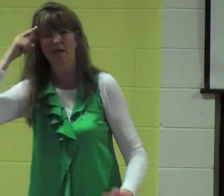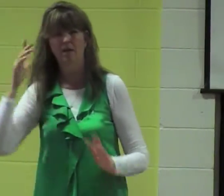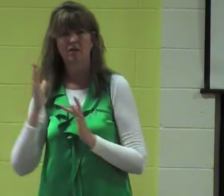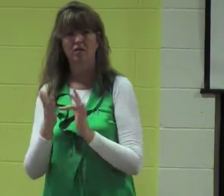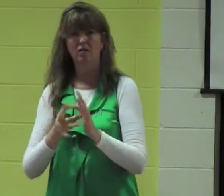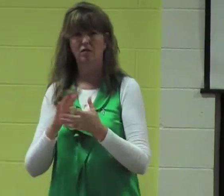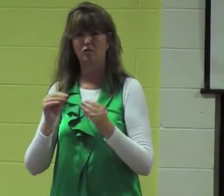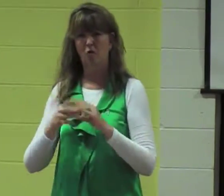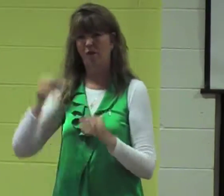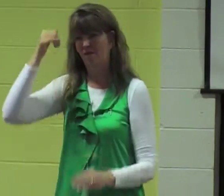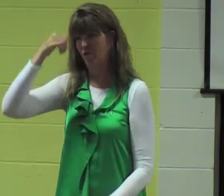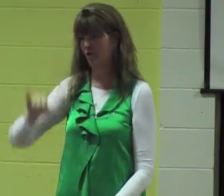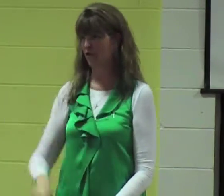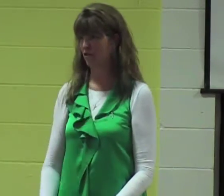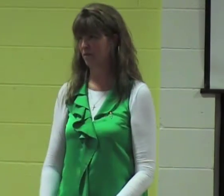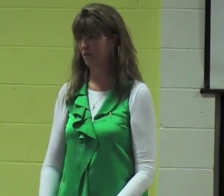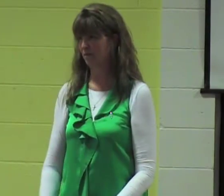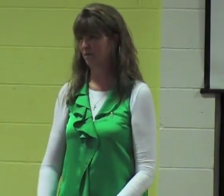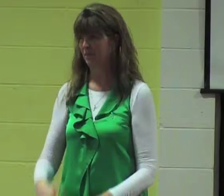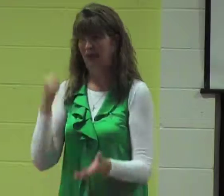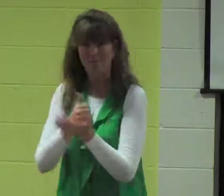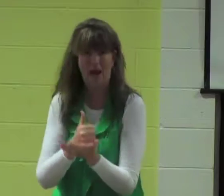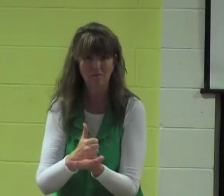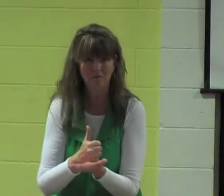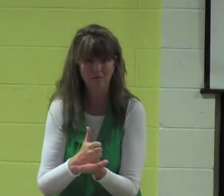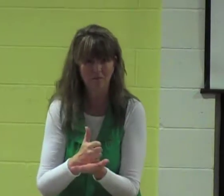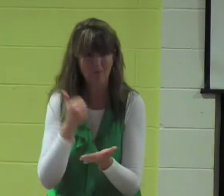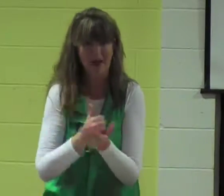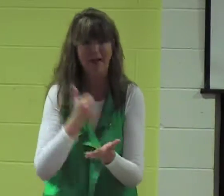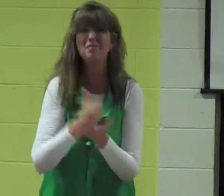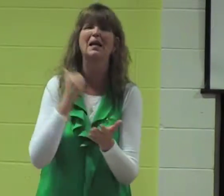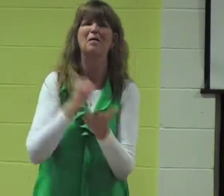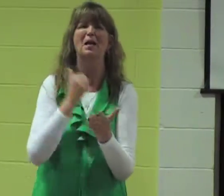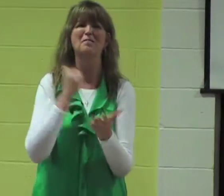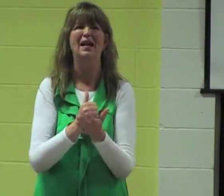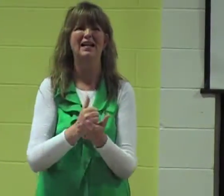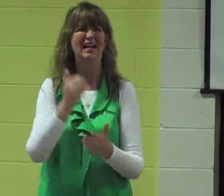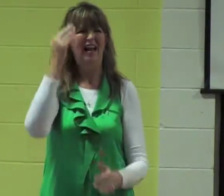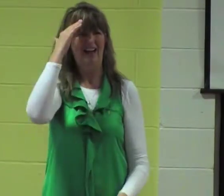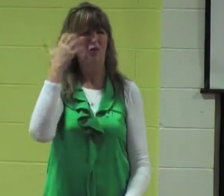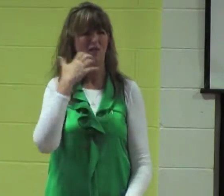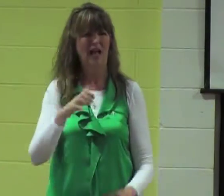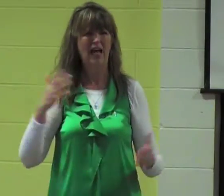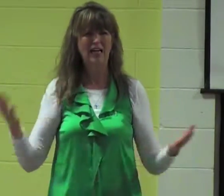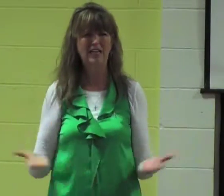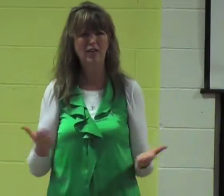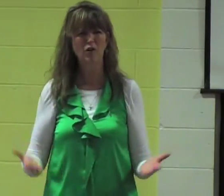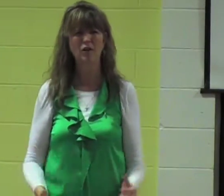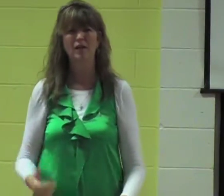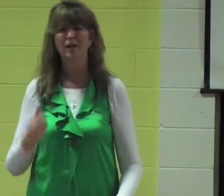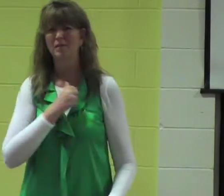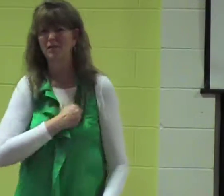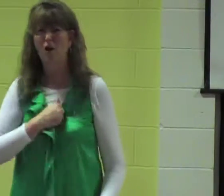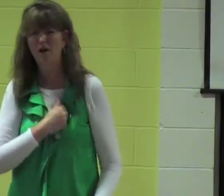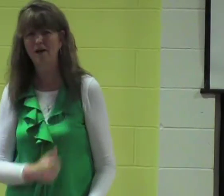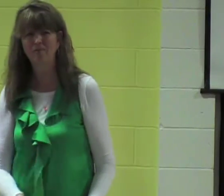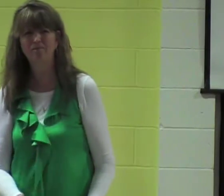people think that it's foolishness amen amen amen I know it's a little bit warm I'm